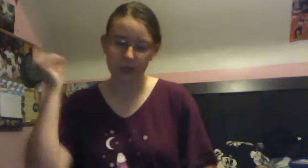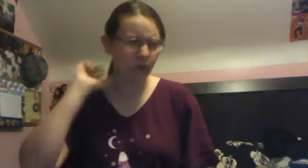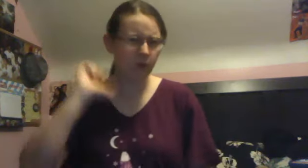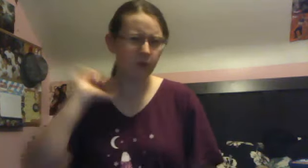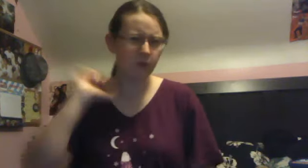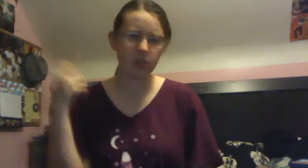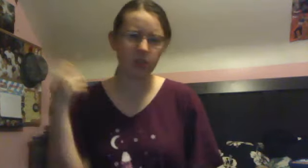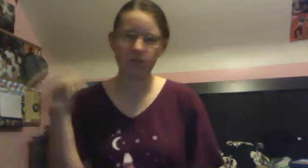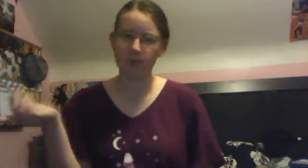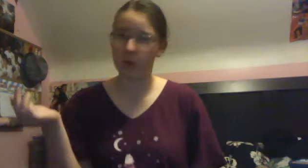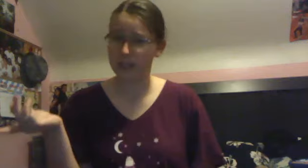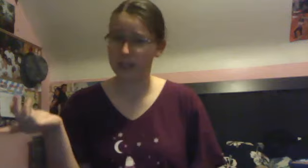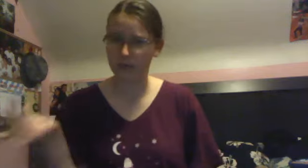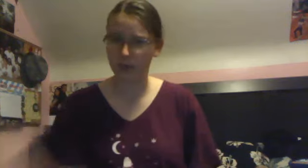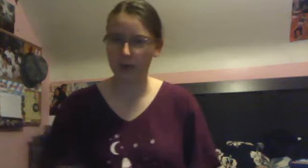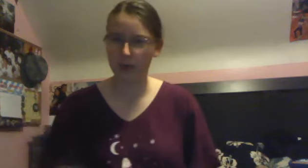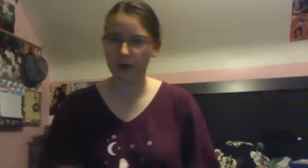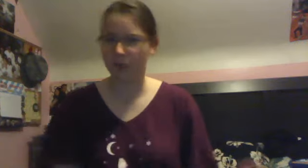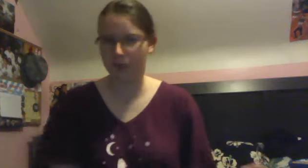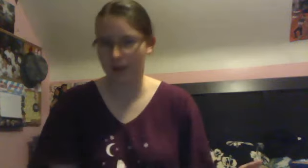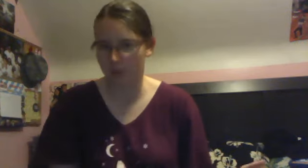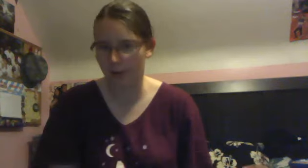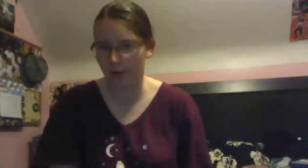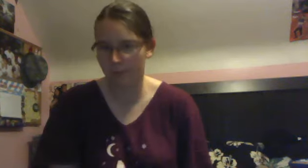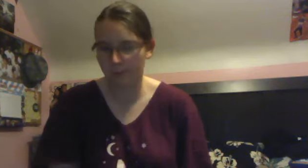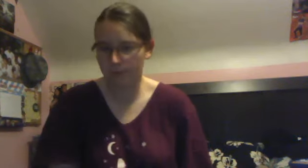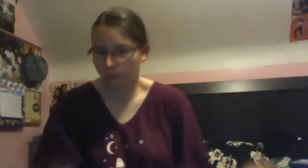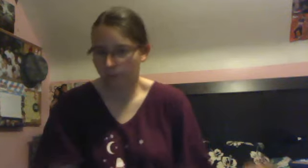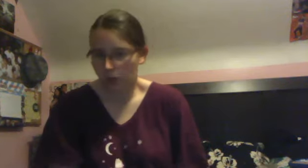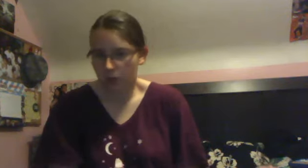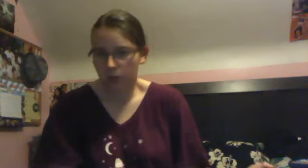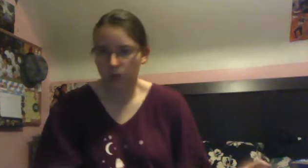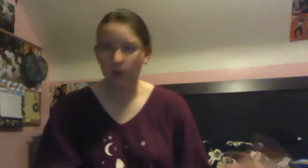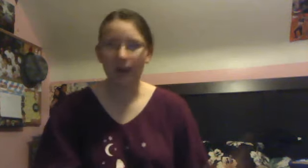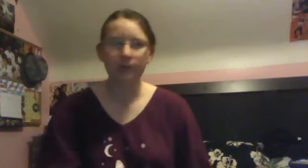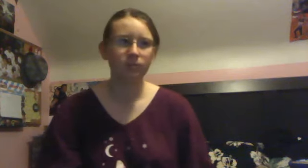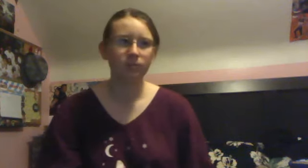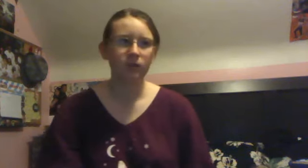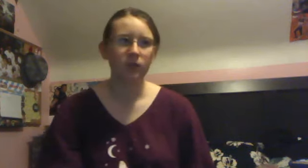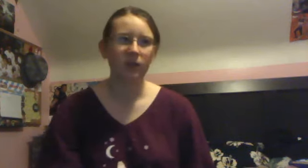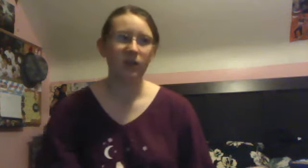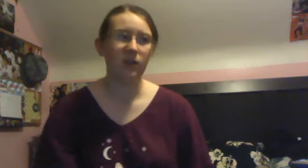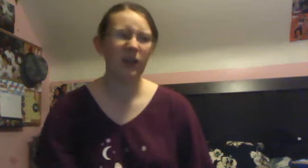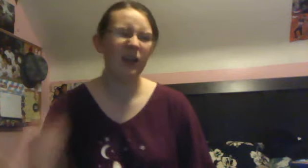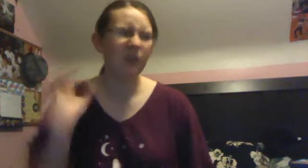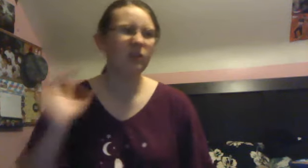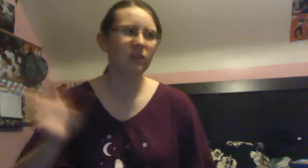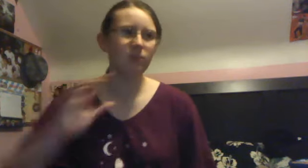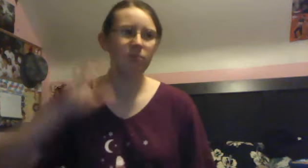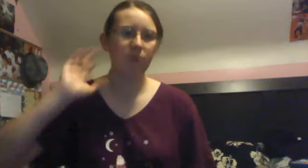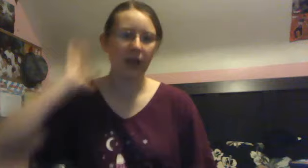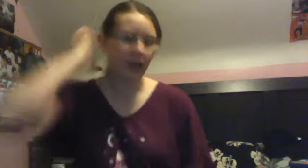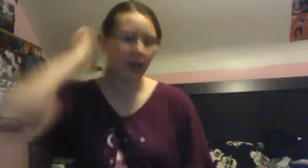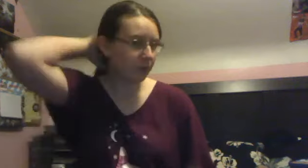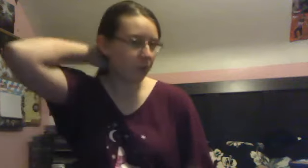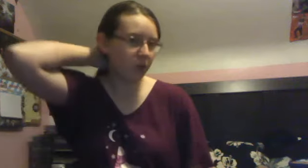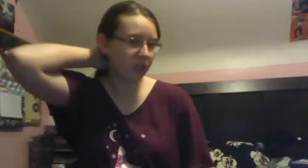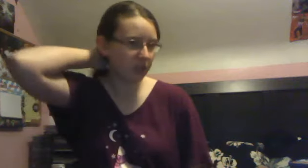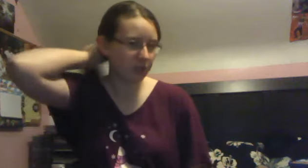normally just leave the ponytail in for a while until I have a shower. Don't know why. I like my hair up in ponytails. I